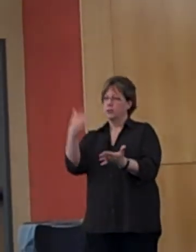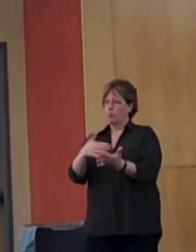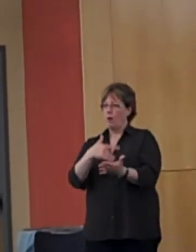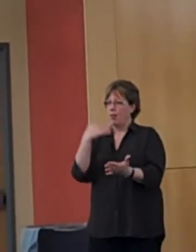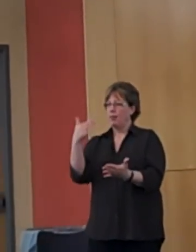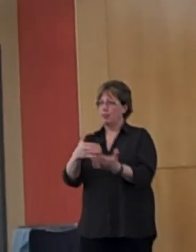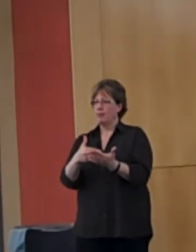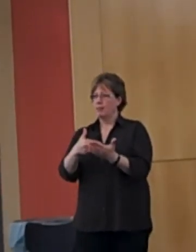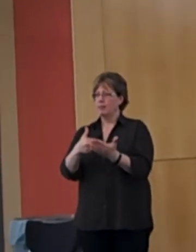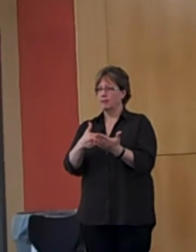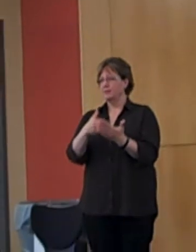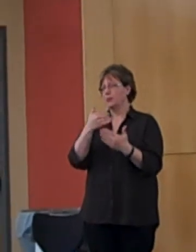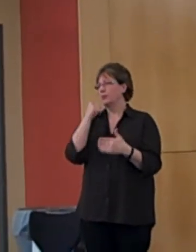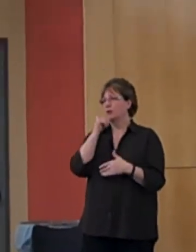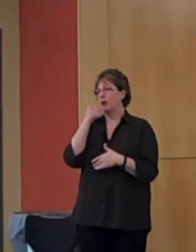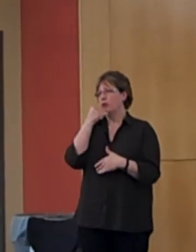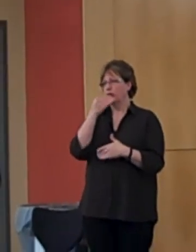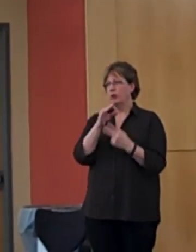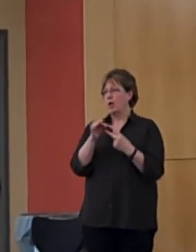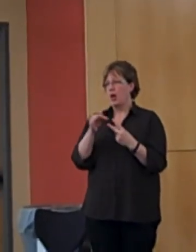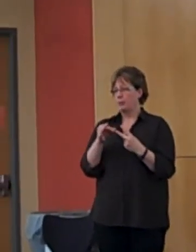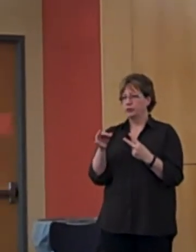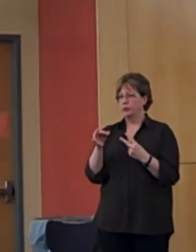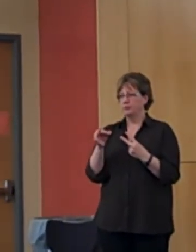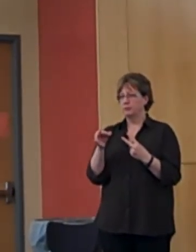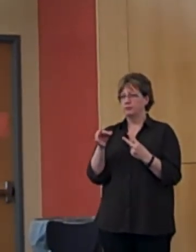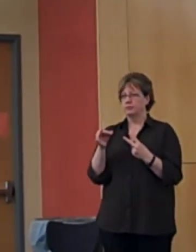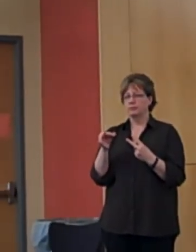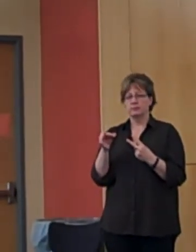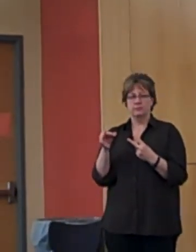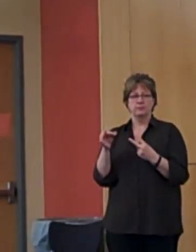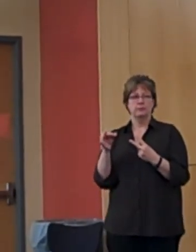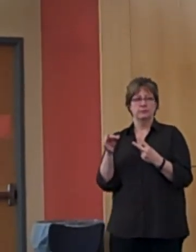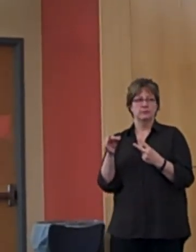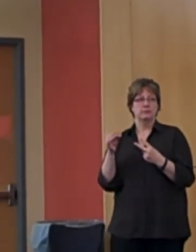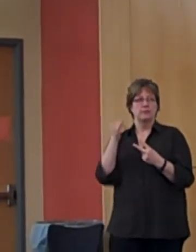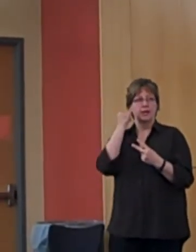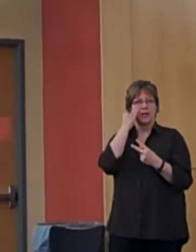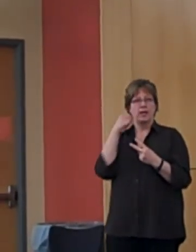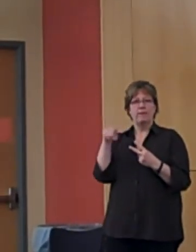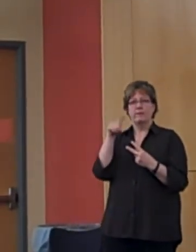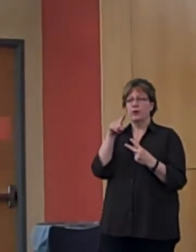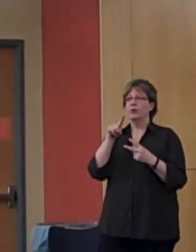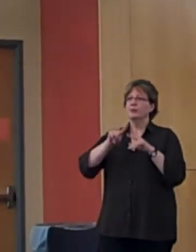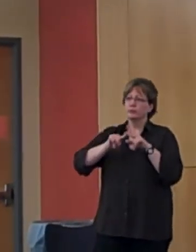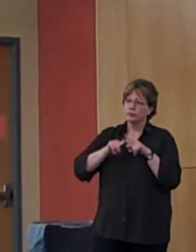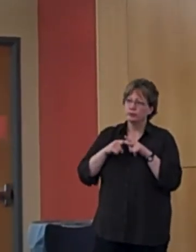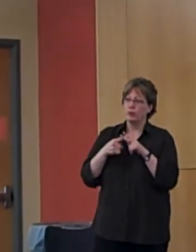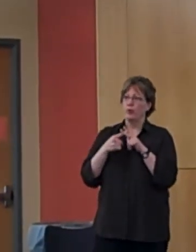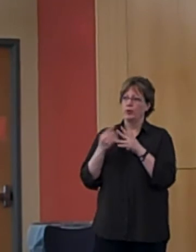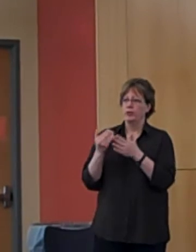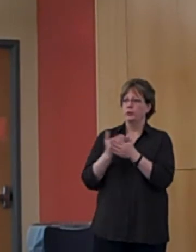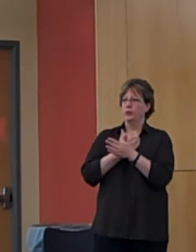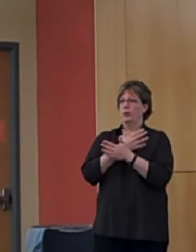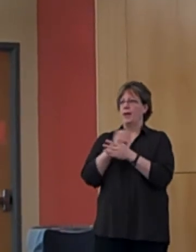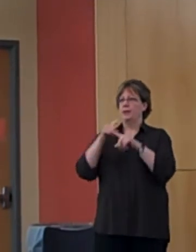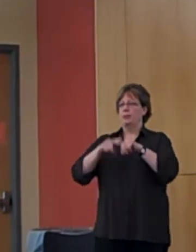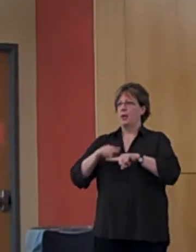not a viable option as if you are an amateur and you're completely reliant on the structure of the